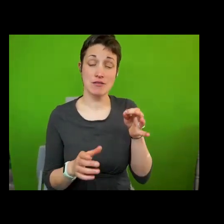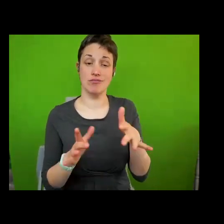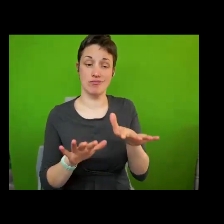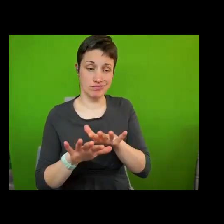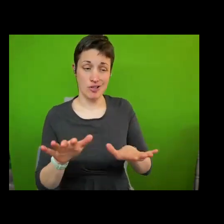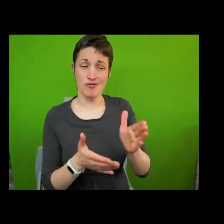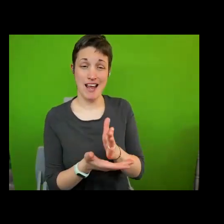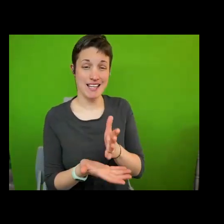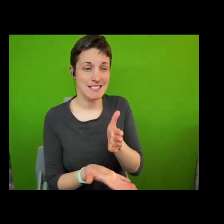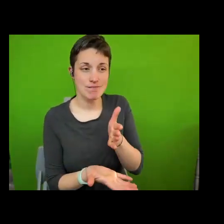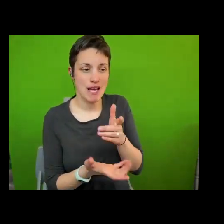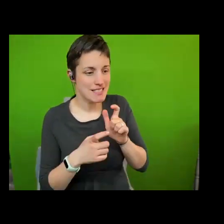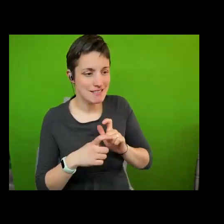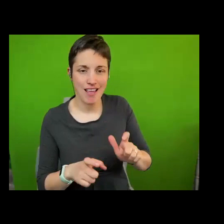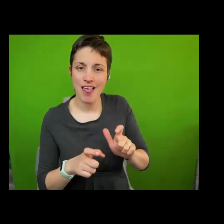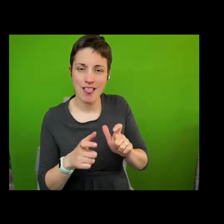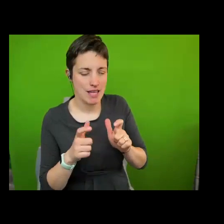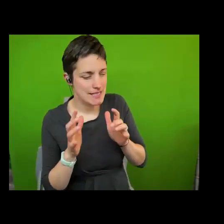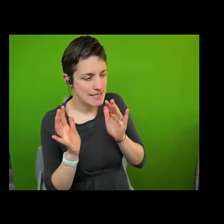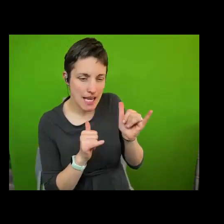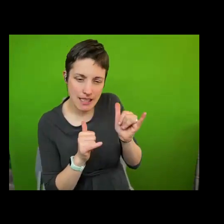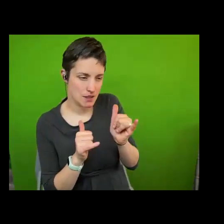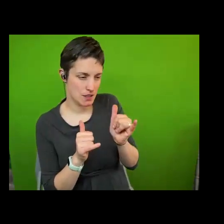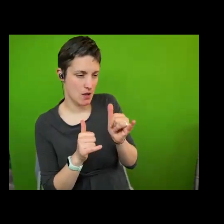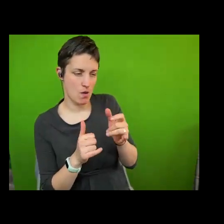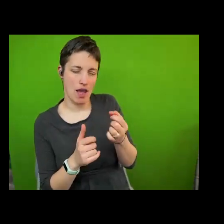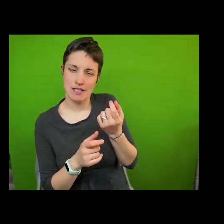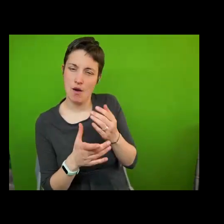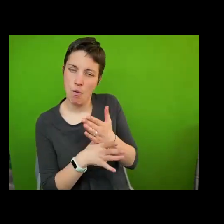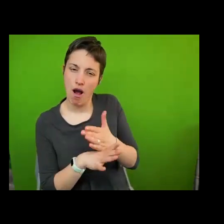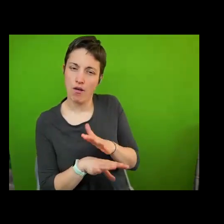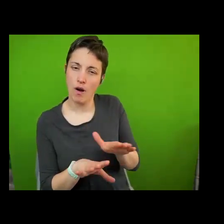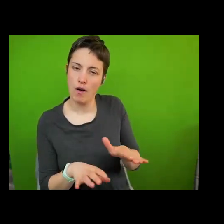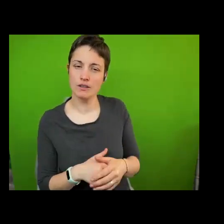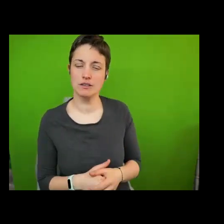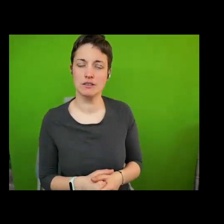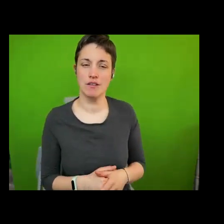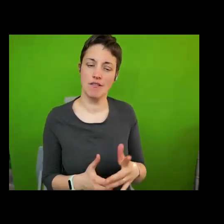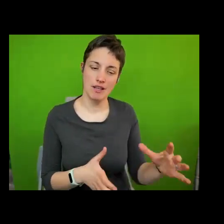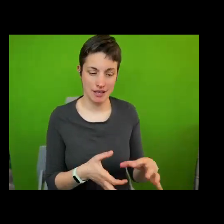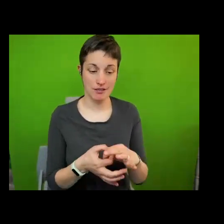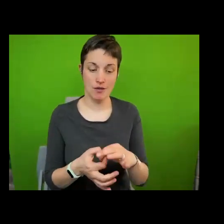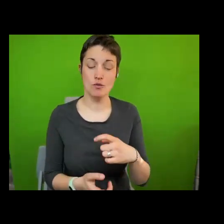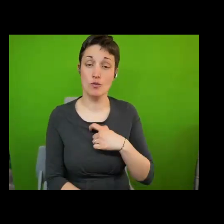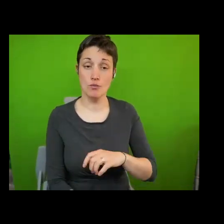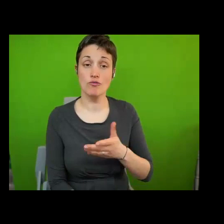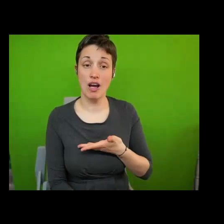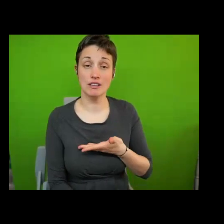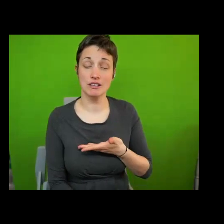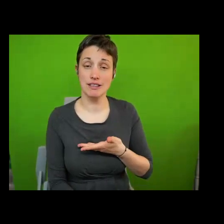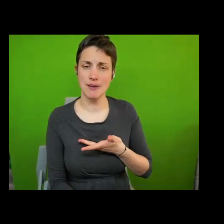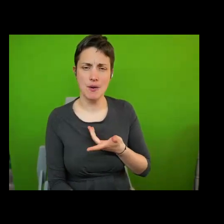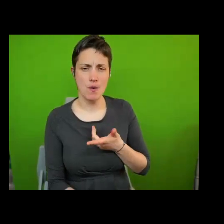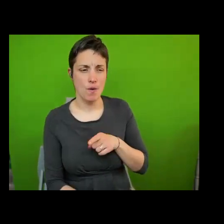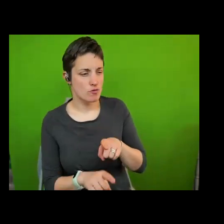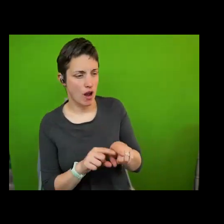testing and implementing innovative approaches to human rights and by experimenting with such